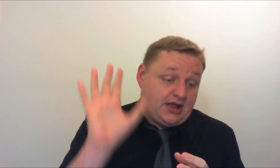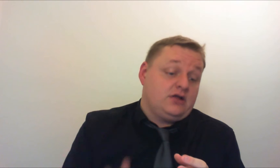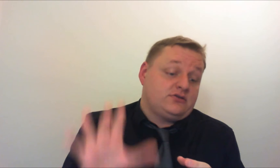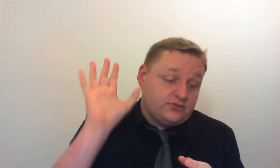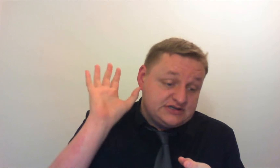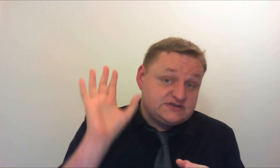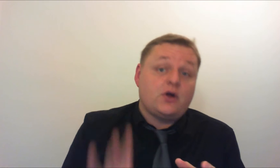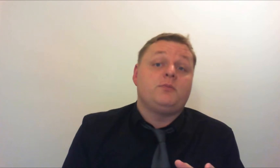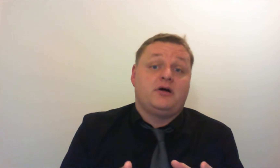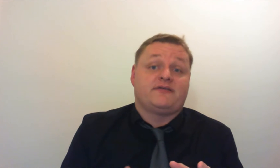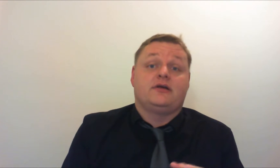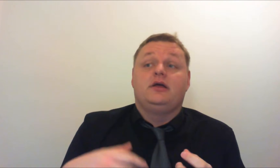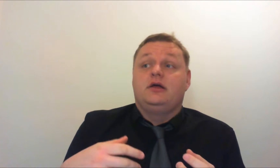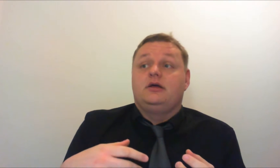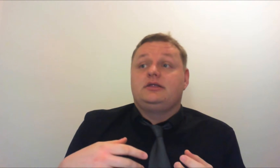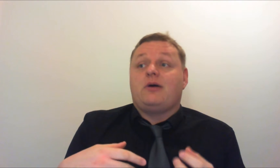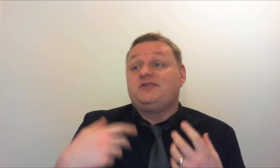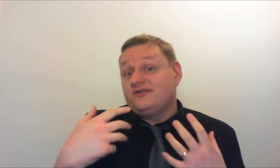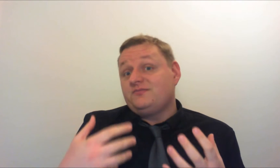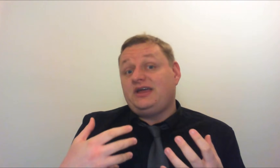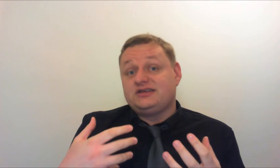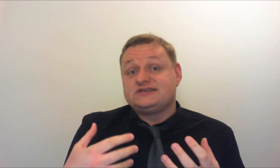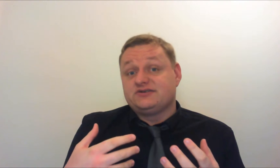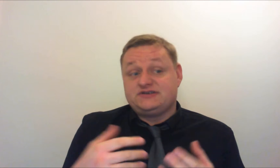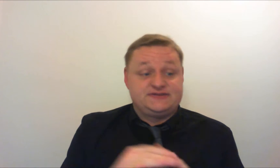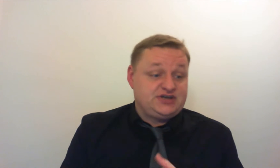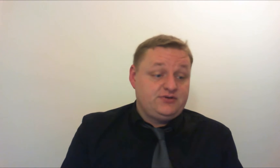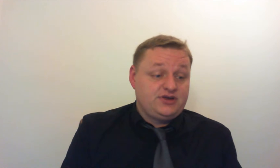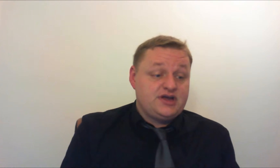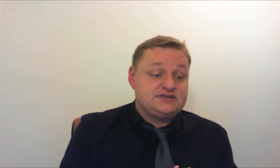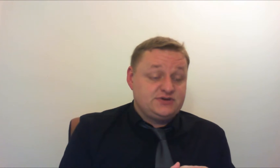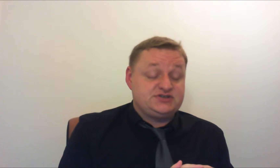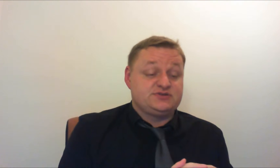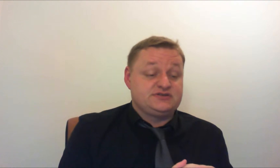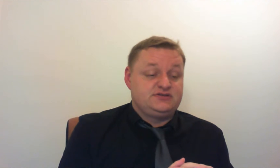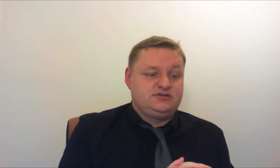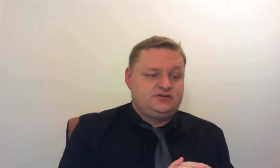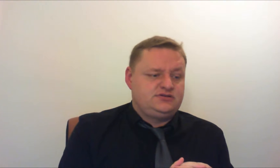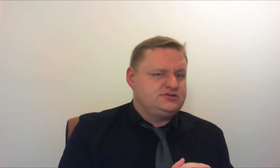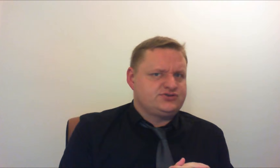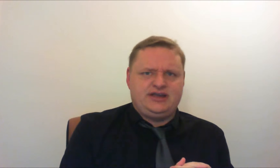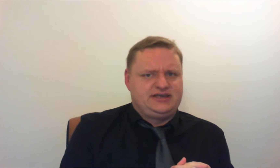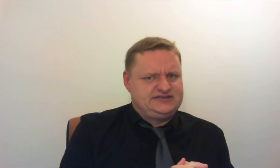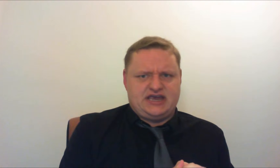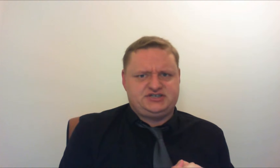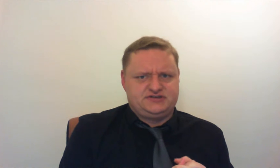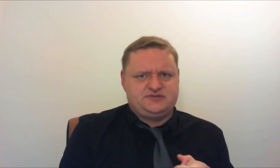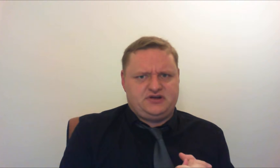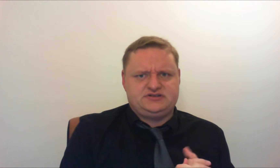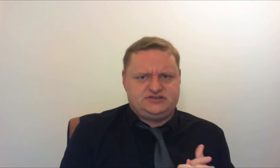can't do this don't bother now I don't need you still these for two years which was good drinking session to be honest